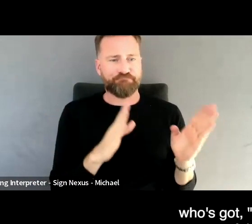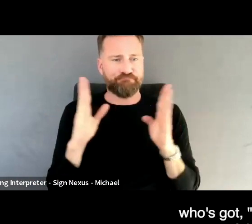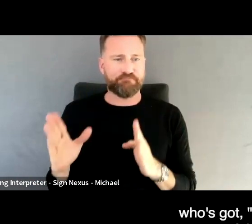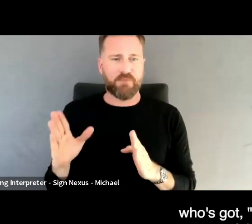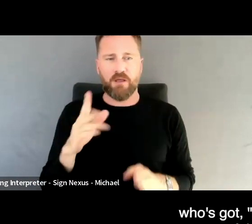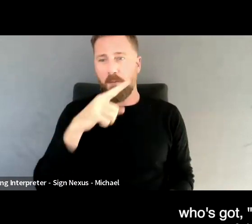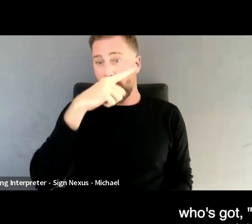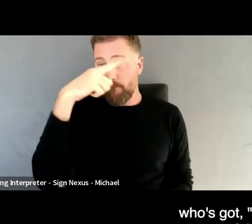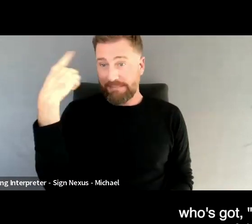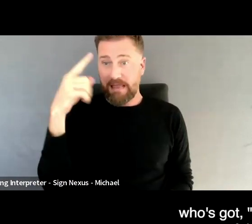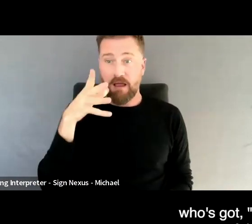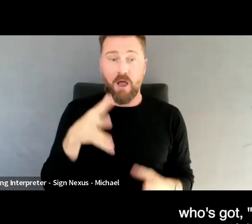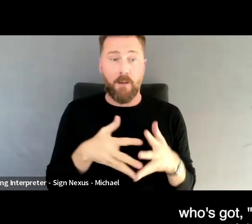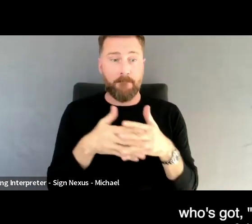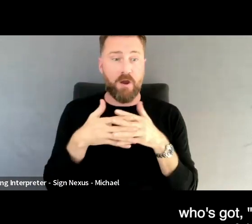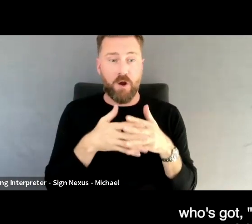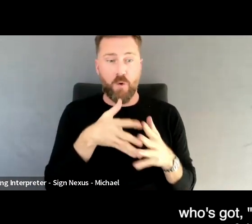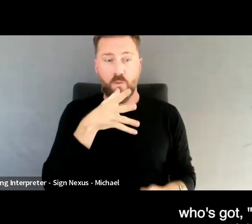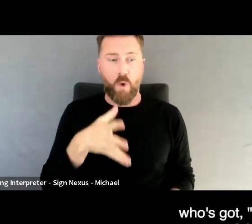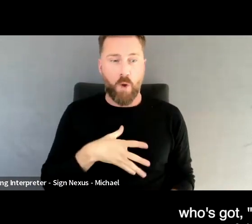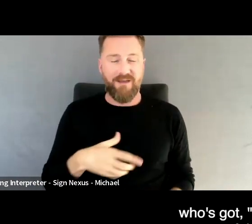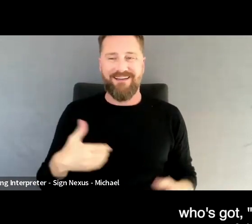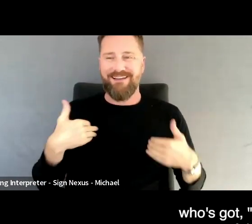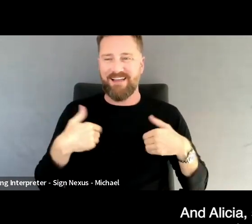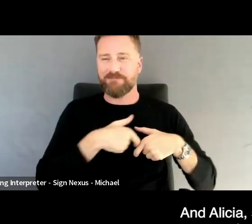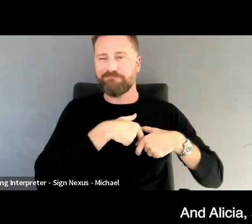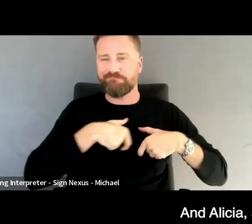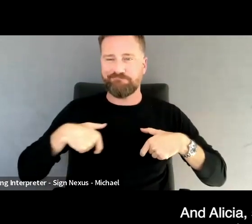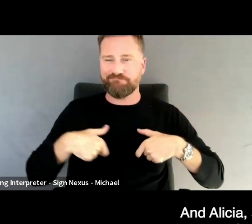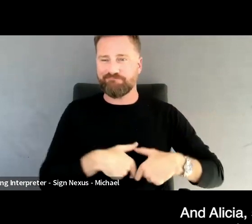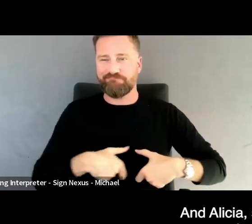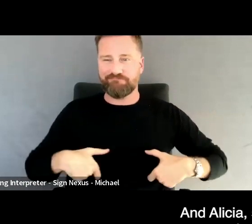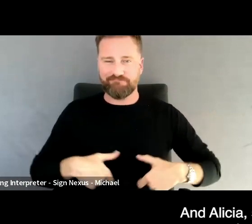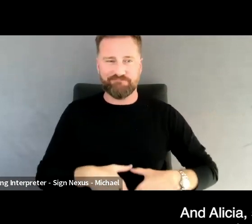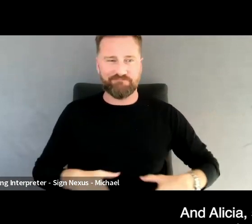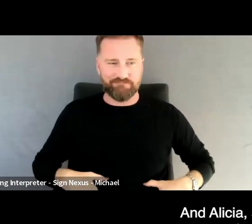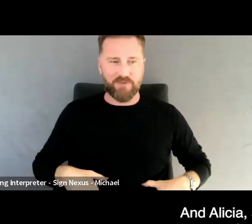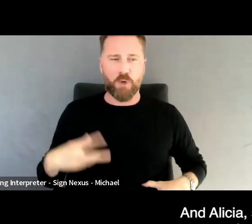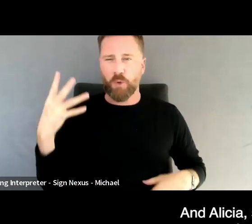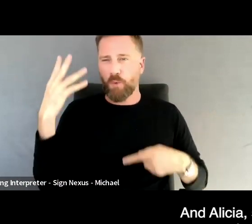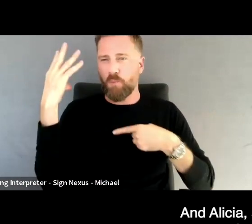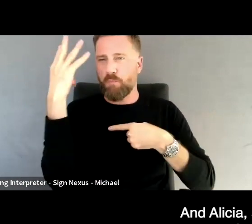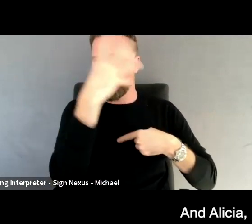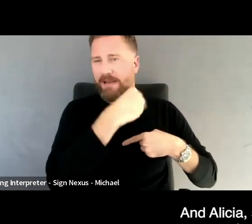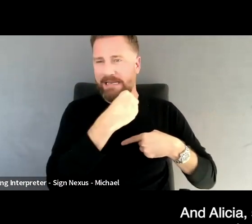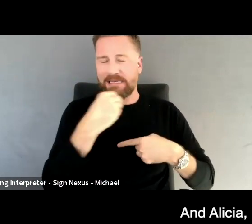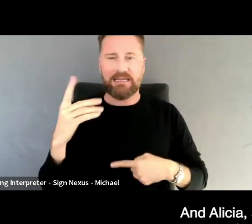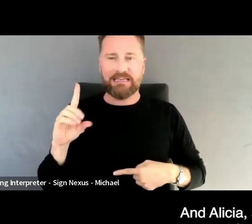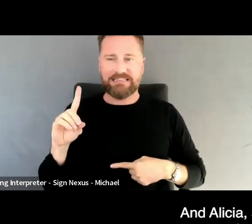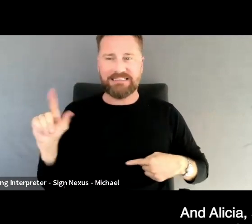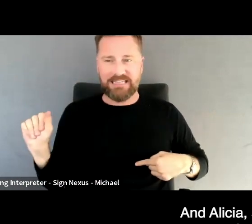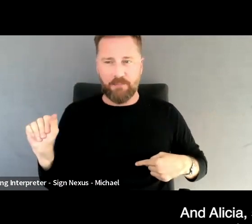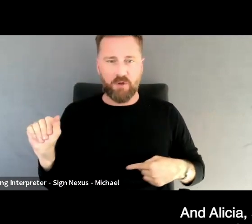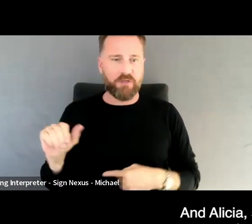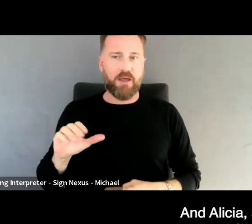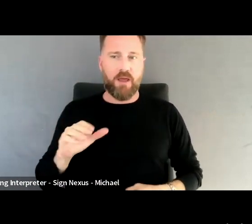woman who's got pretty disabled powerful on her shirt, and Leisha she's one of our community leads in